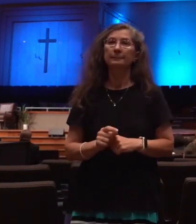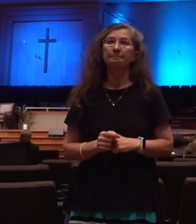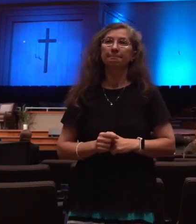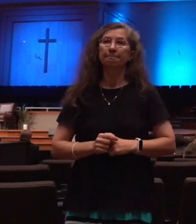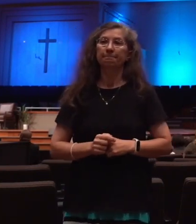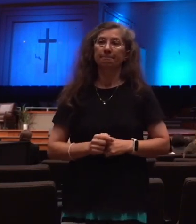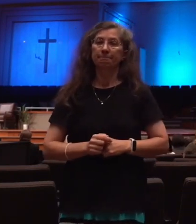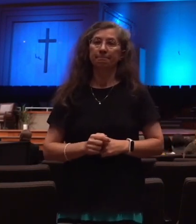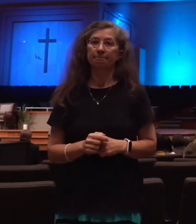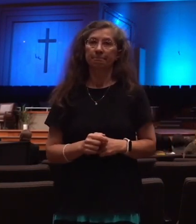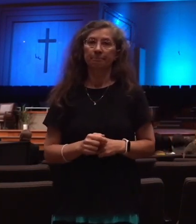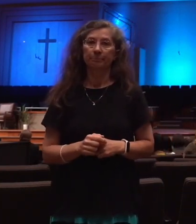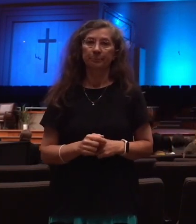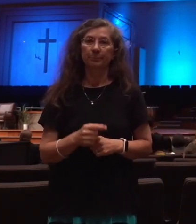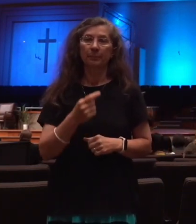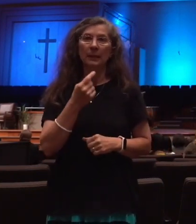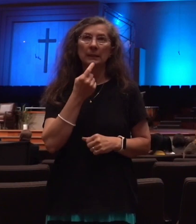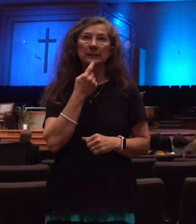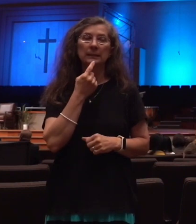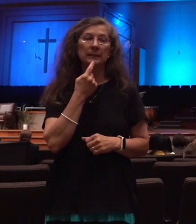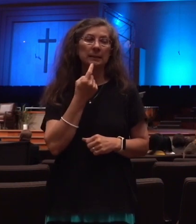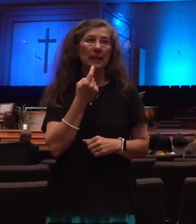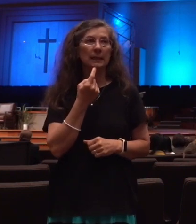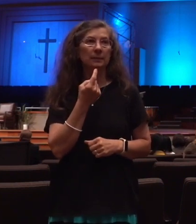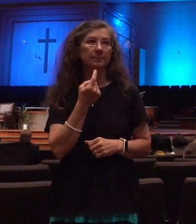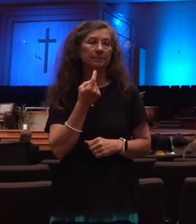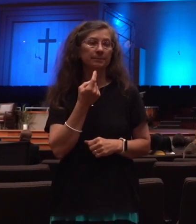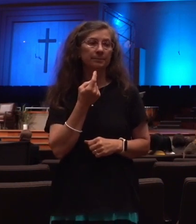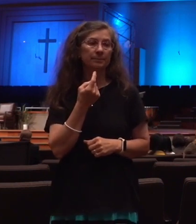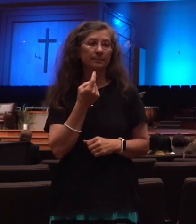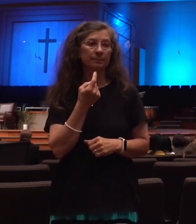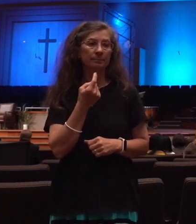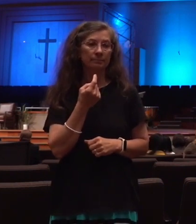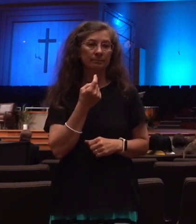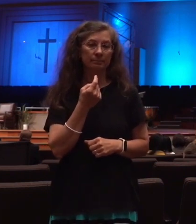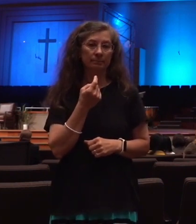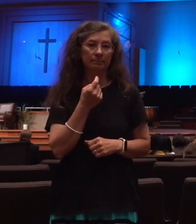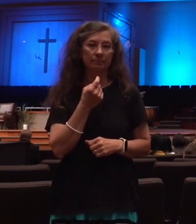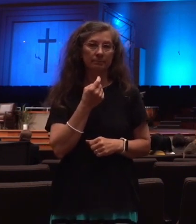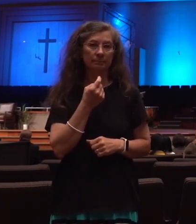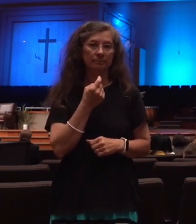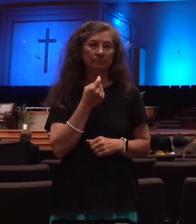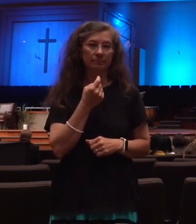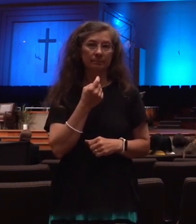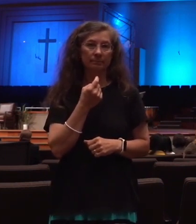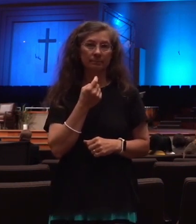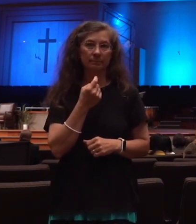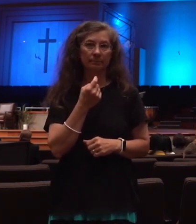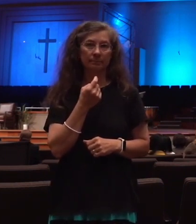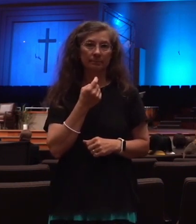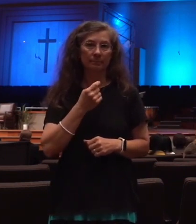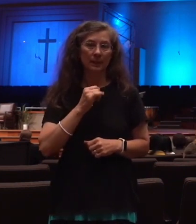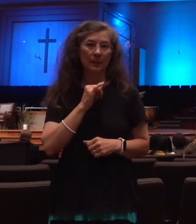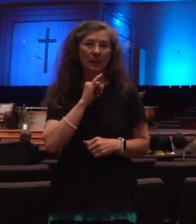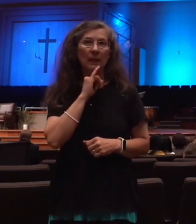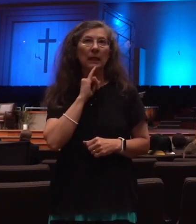said that Israel was, so to speak, Ichabod, the glory had departed from